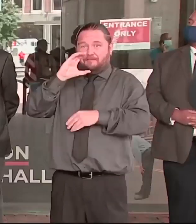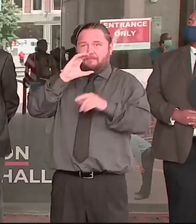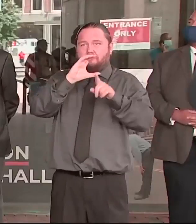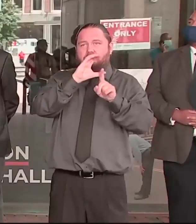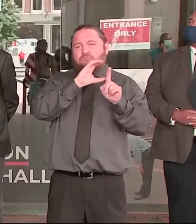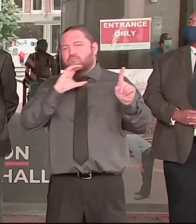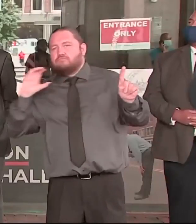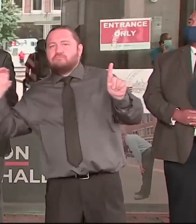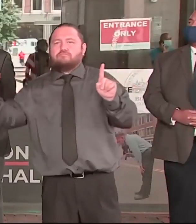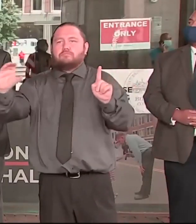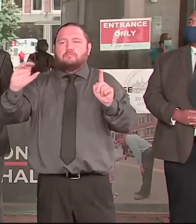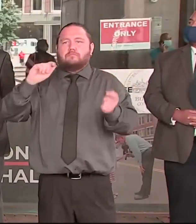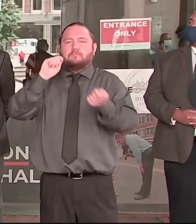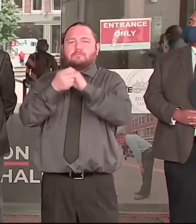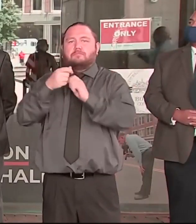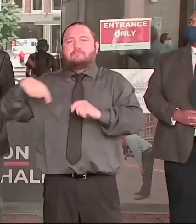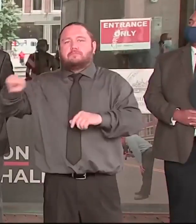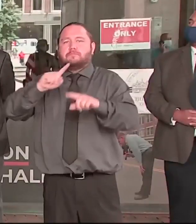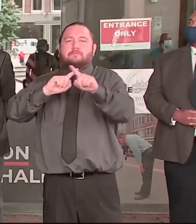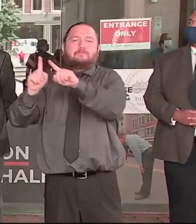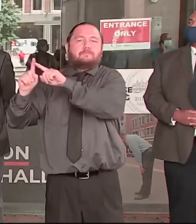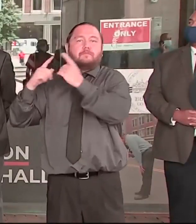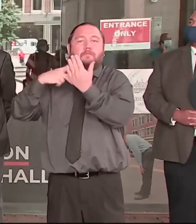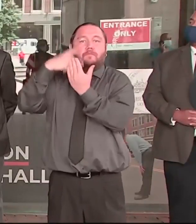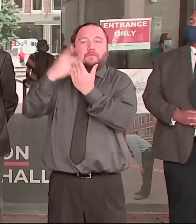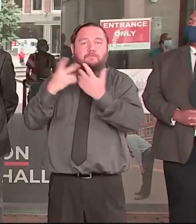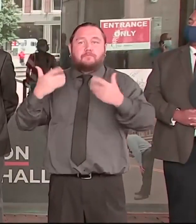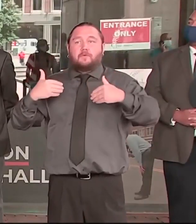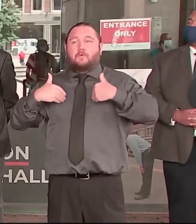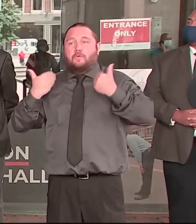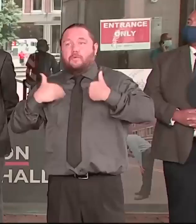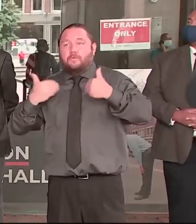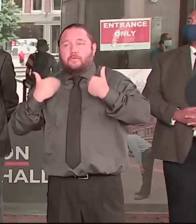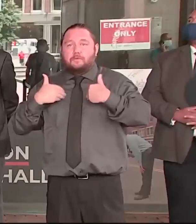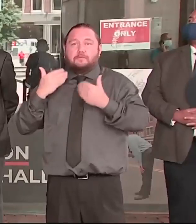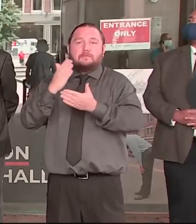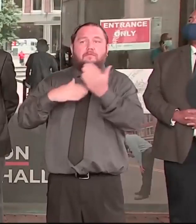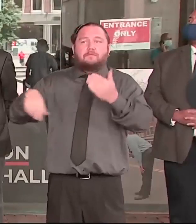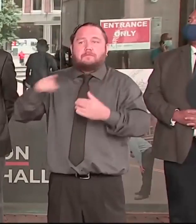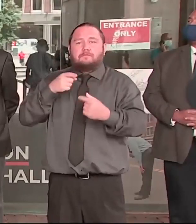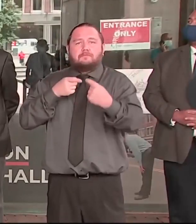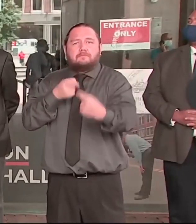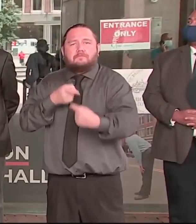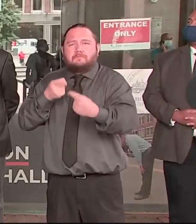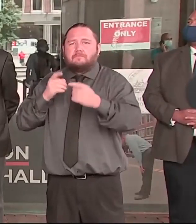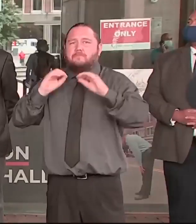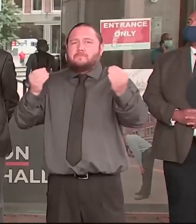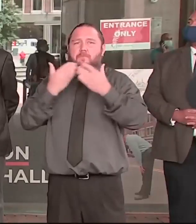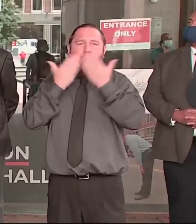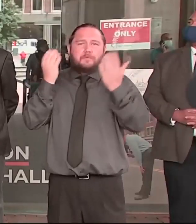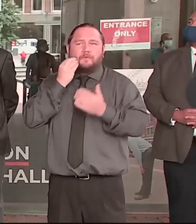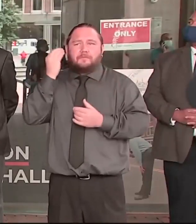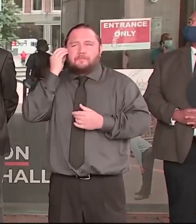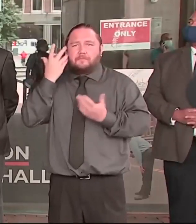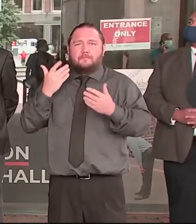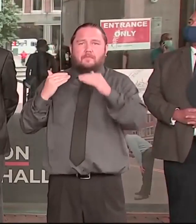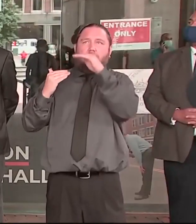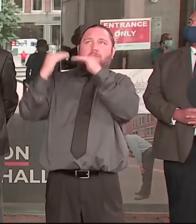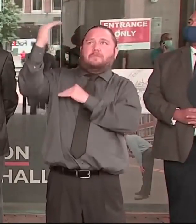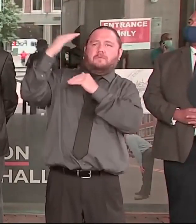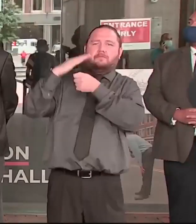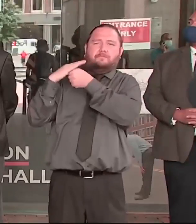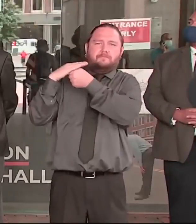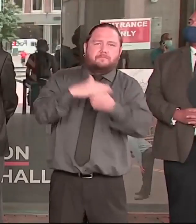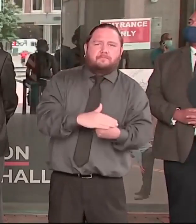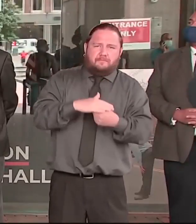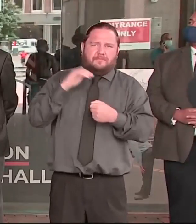for homelessness, for people struggling with the effects of inequality. That includes $3 million to implement our public health declaration,